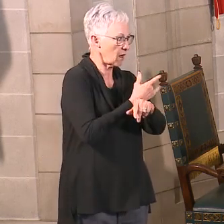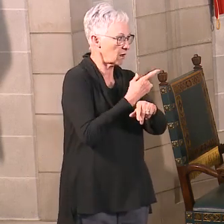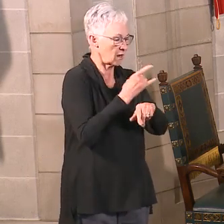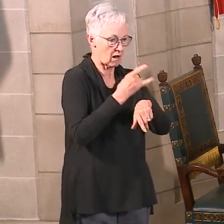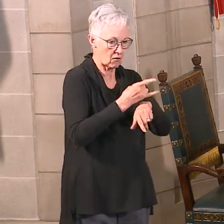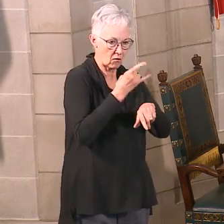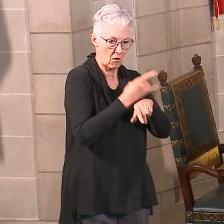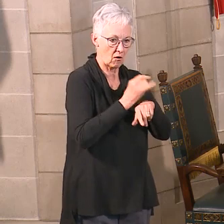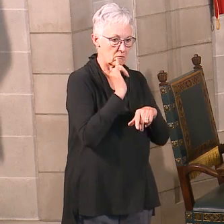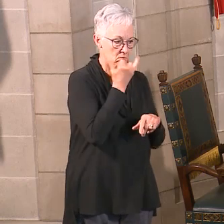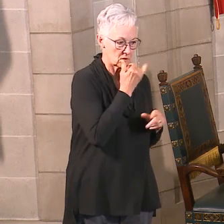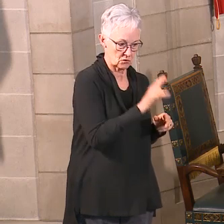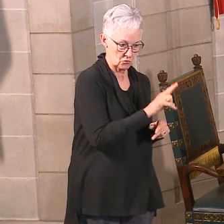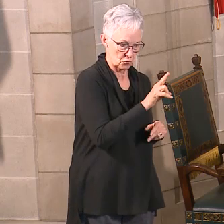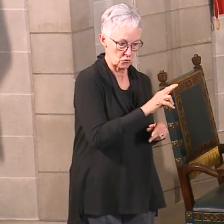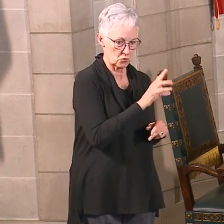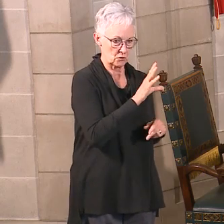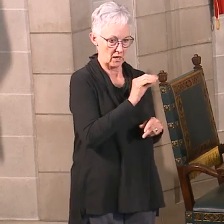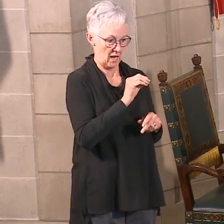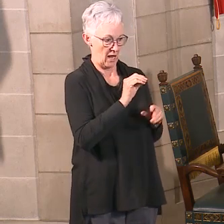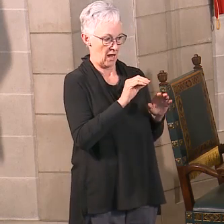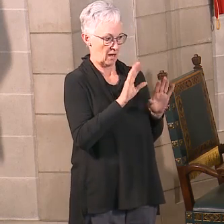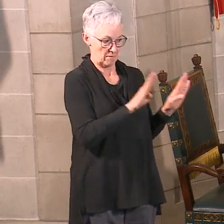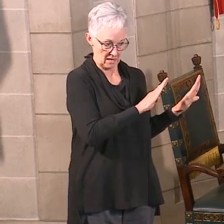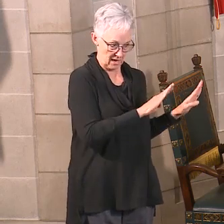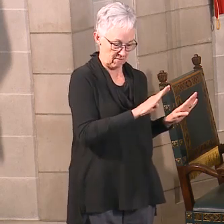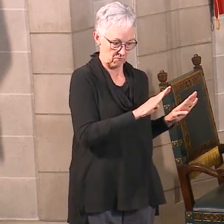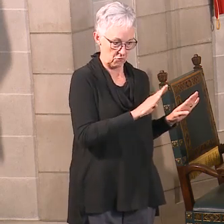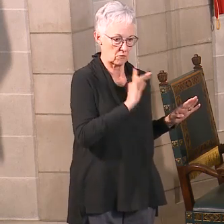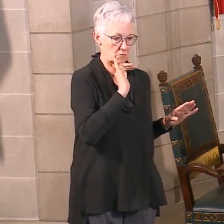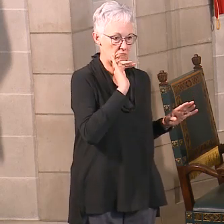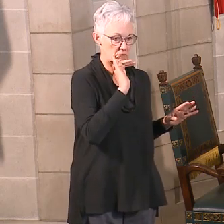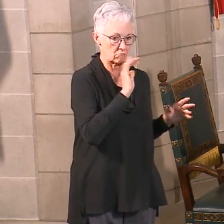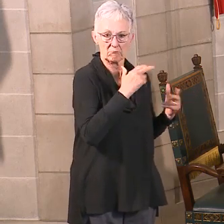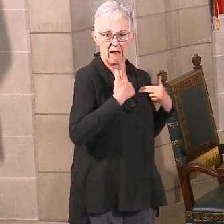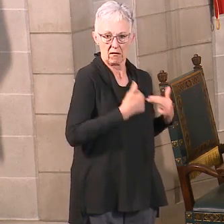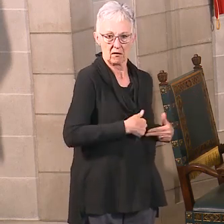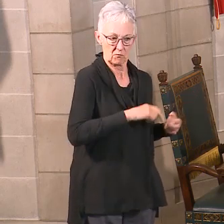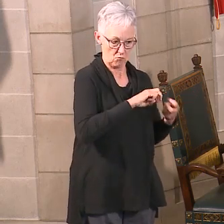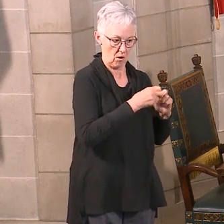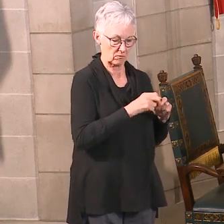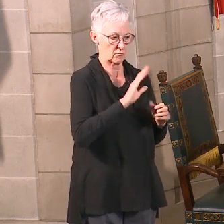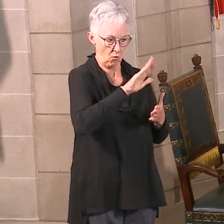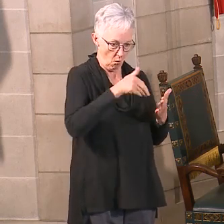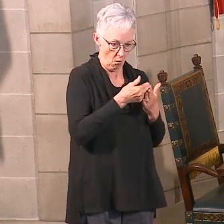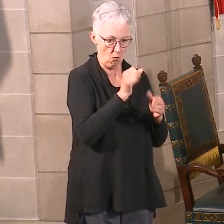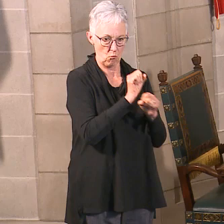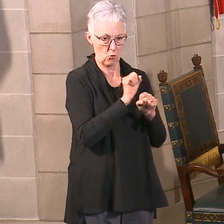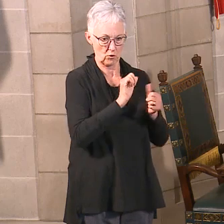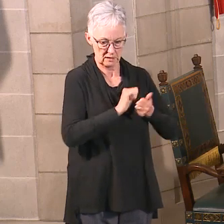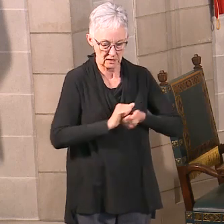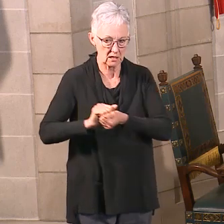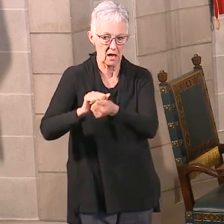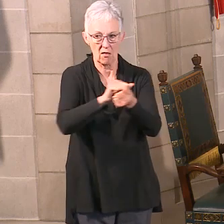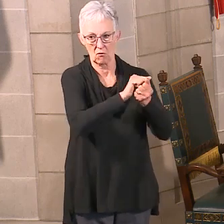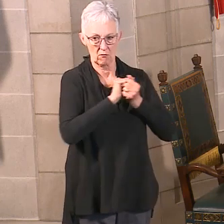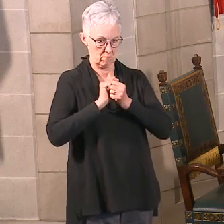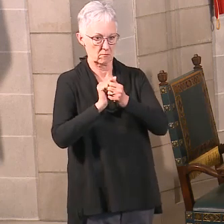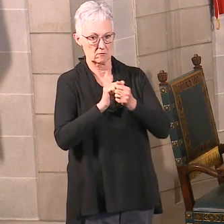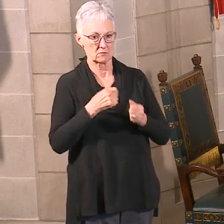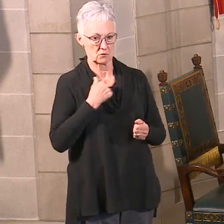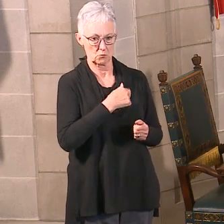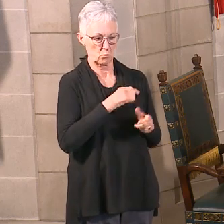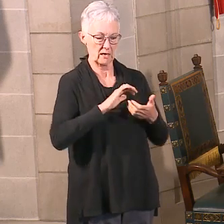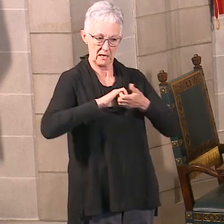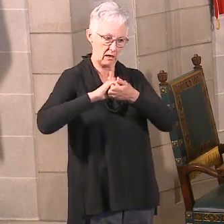health illnesses. And this won't just be for Community Alliance. When we built the grant together, we made it so those lessons